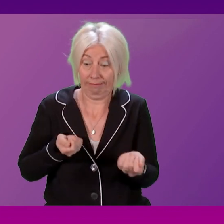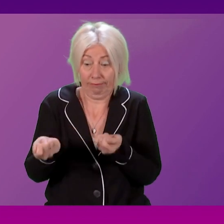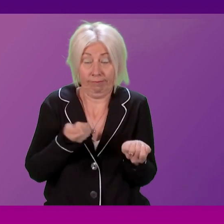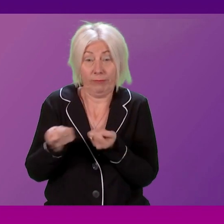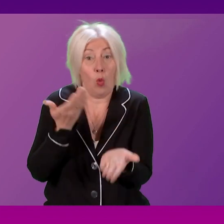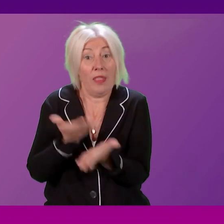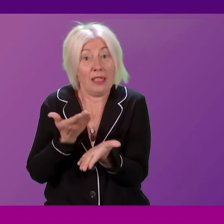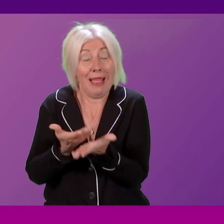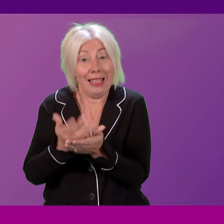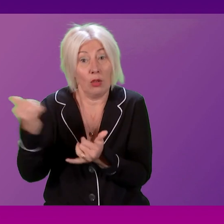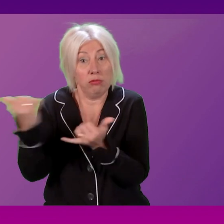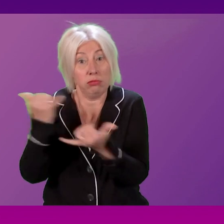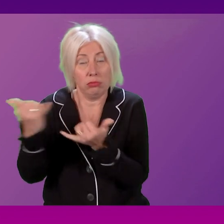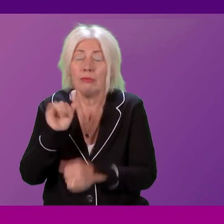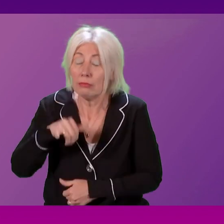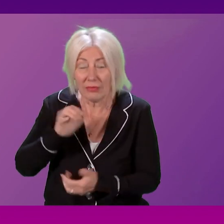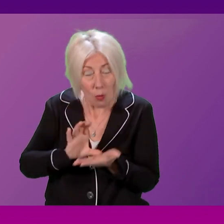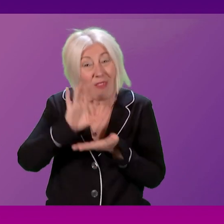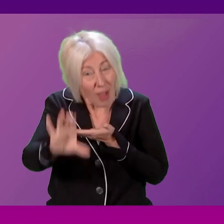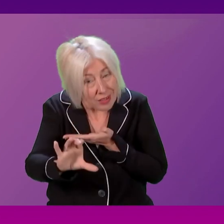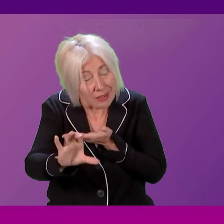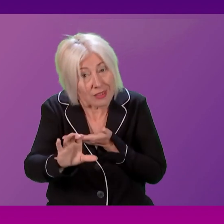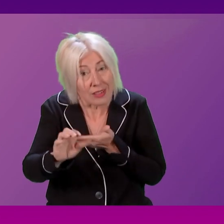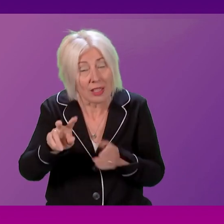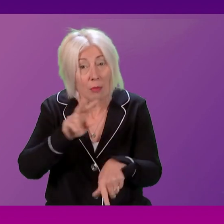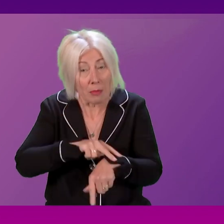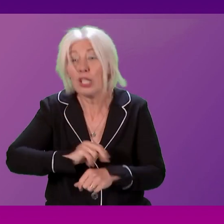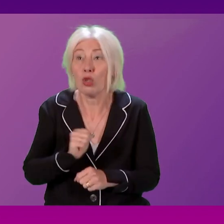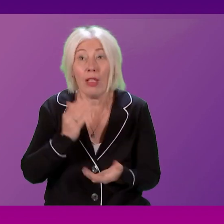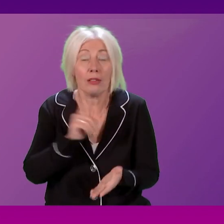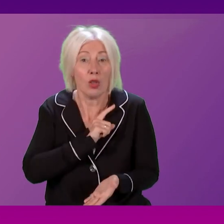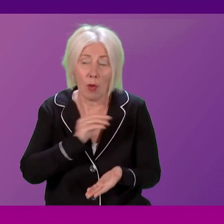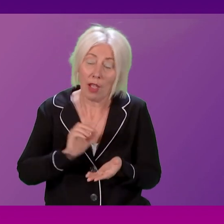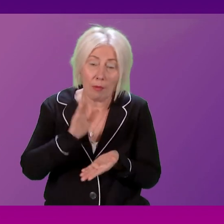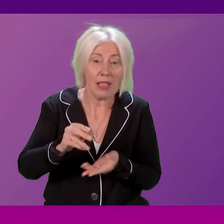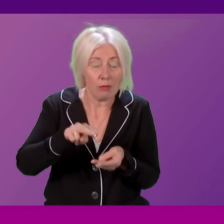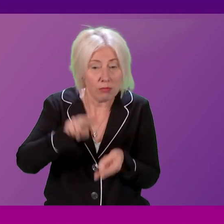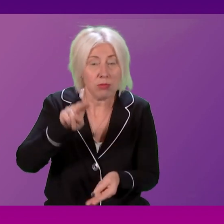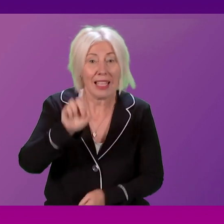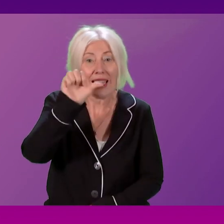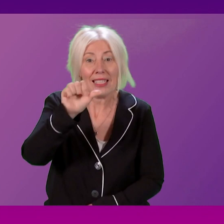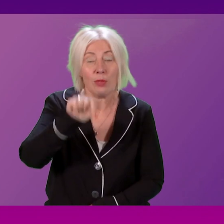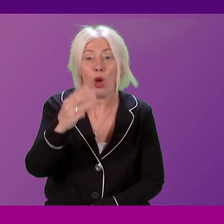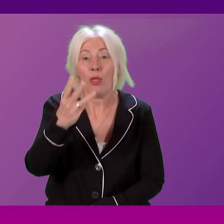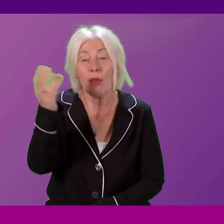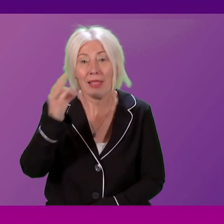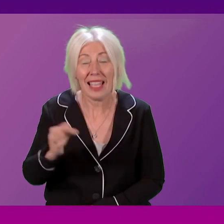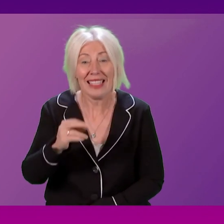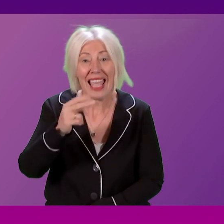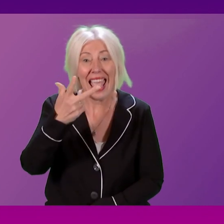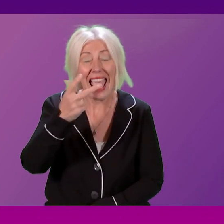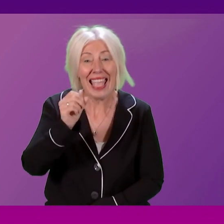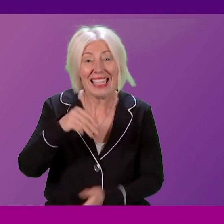Minister. To the member that we are funding Police Scotland suitably because, of course, they have received an increase of 6.3%, an £80 million